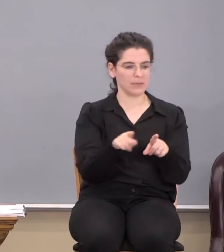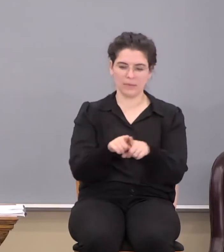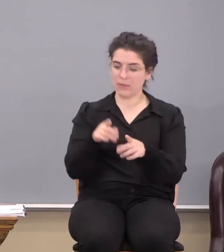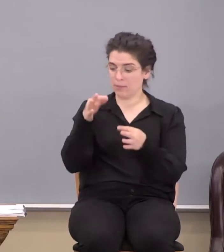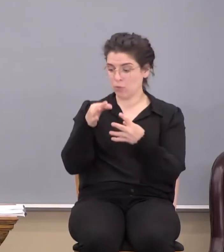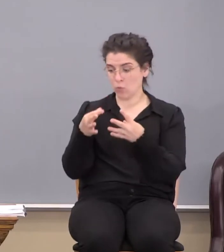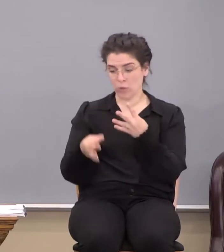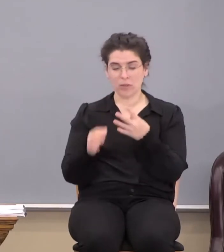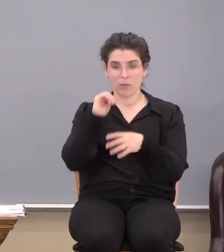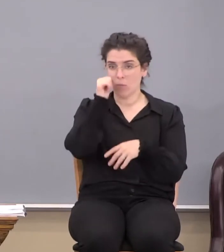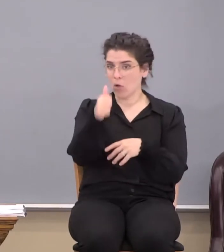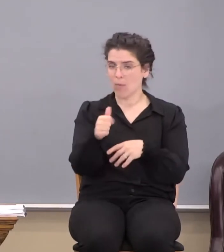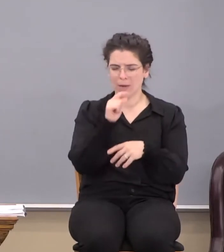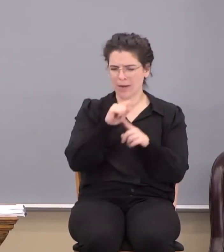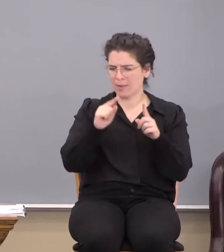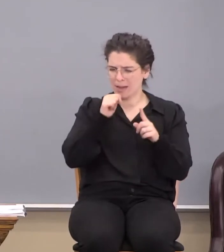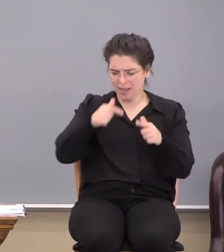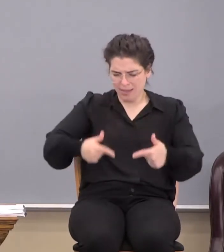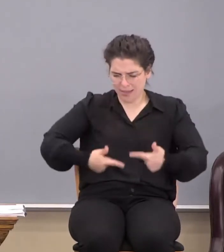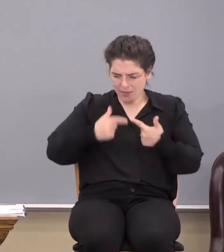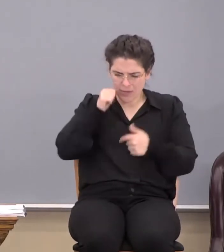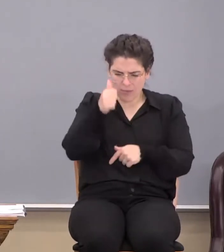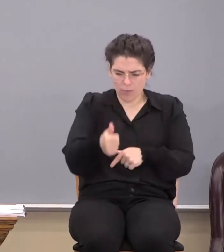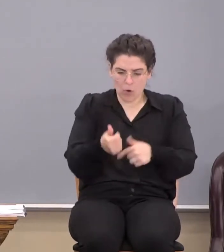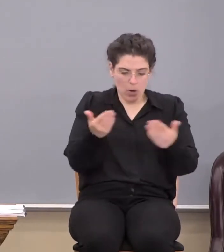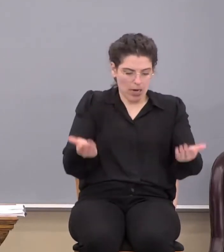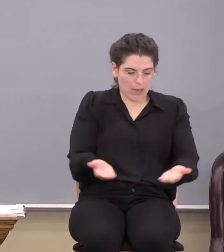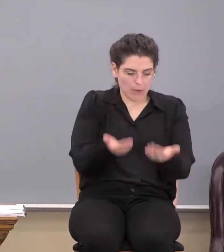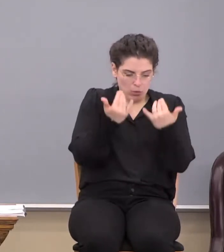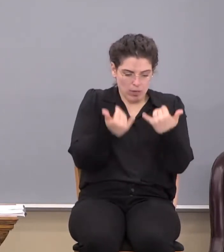tomorrow, but I'm not living tomorrow yet. I'm here now today.